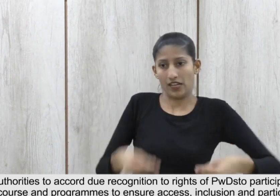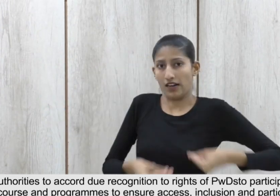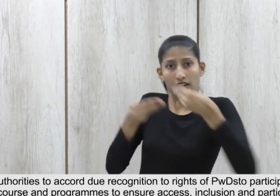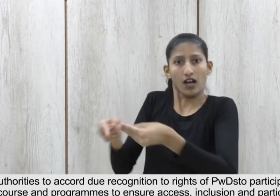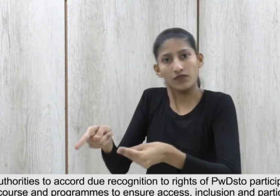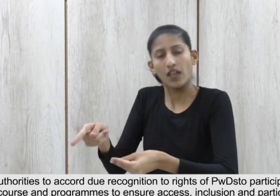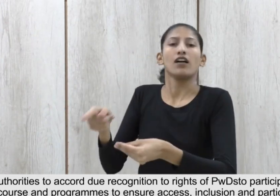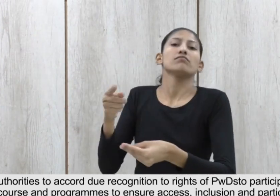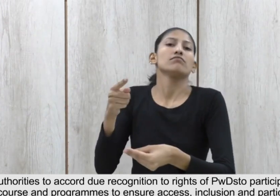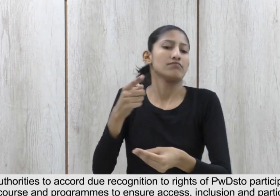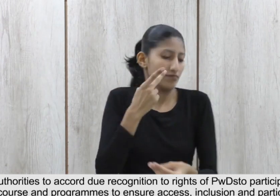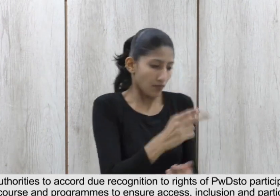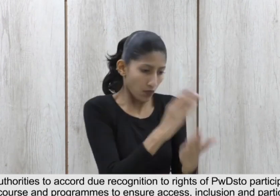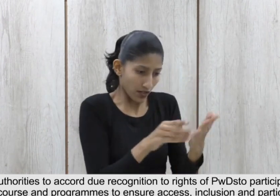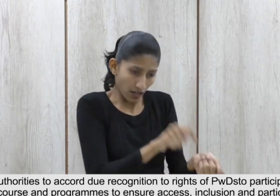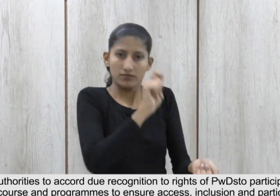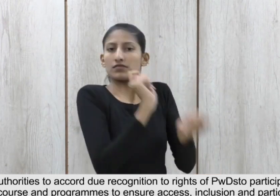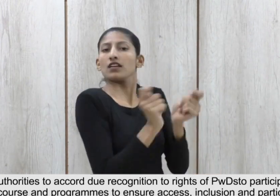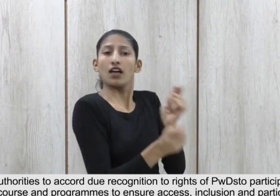of PWDs 10.6